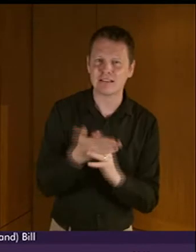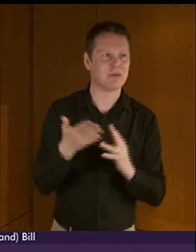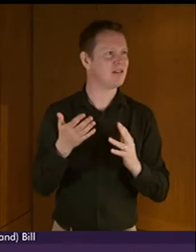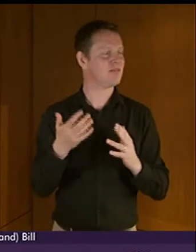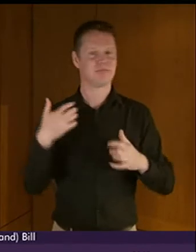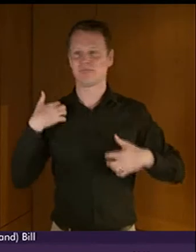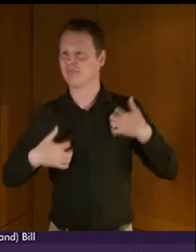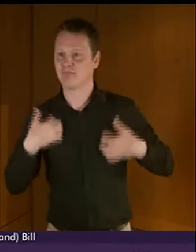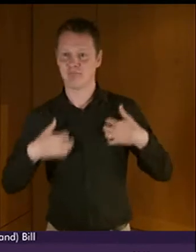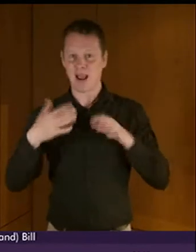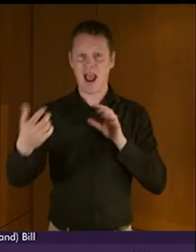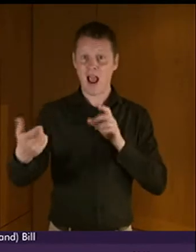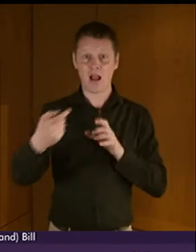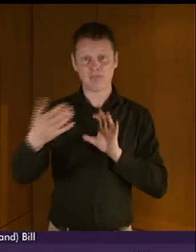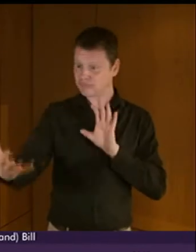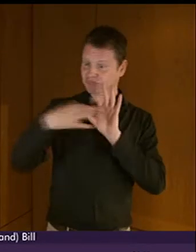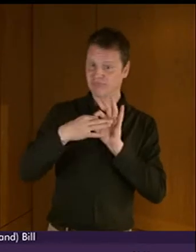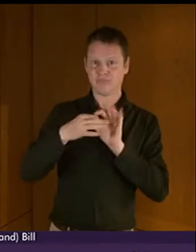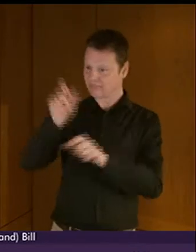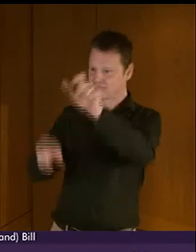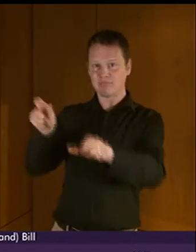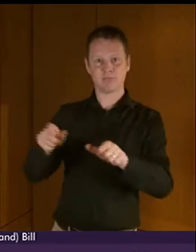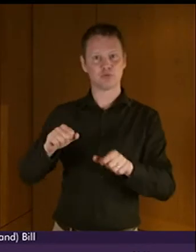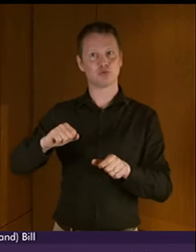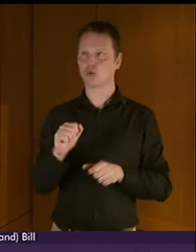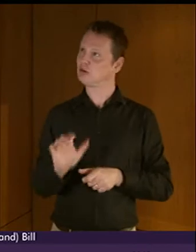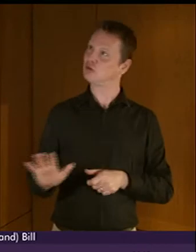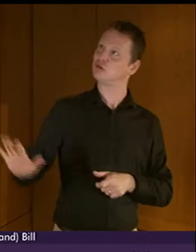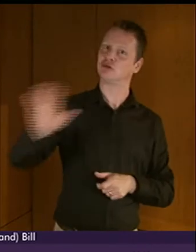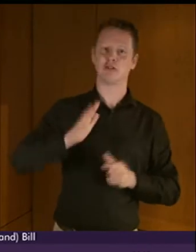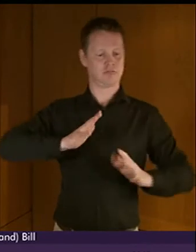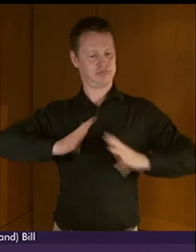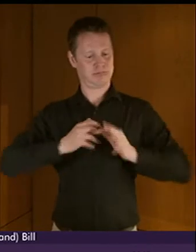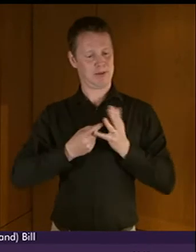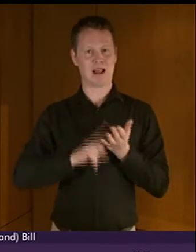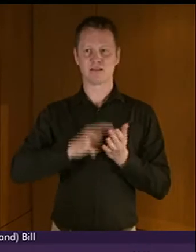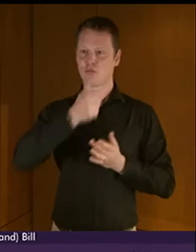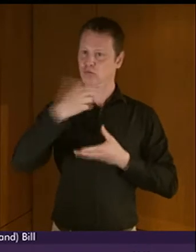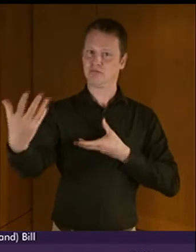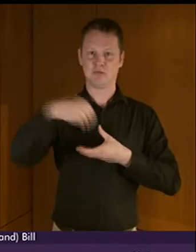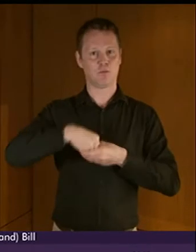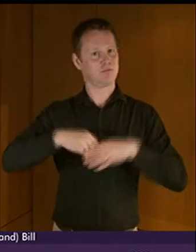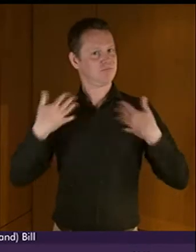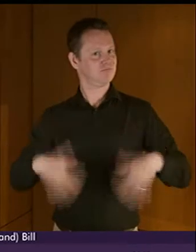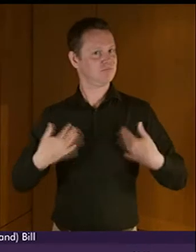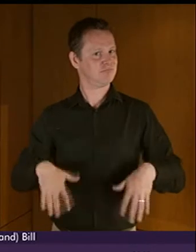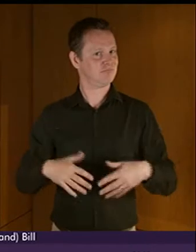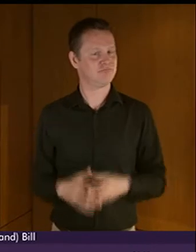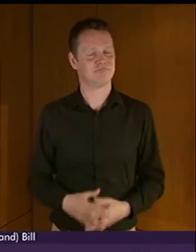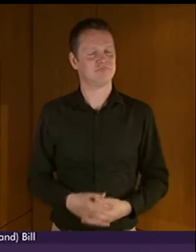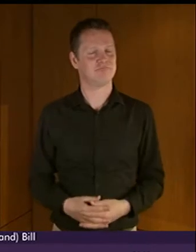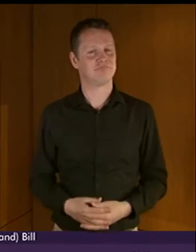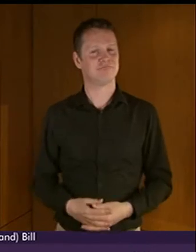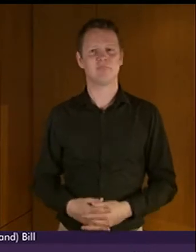to the citizens of their country who use BSL. The Scottish Parliament